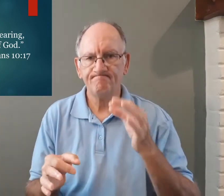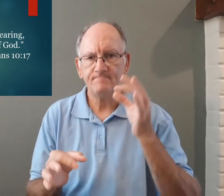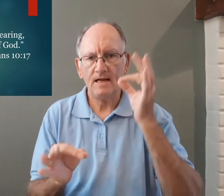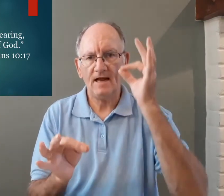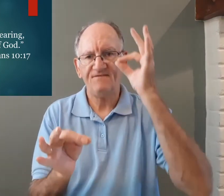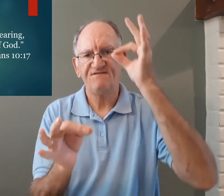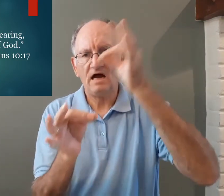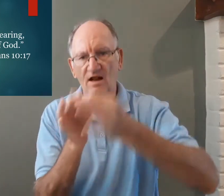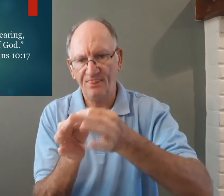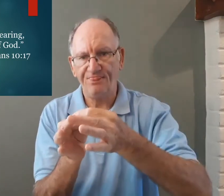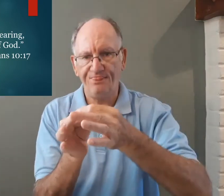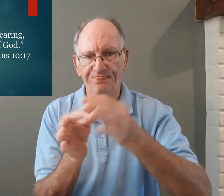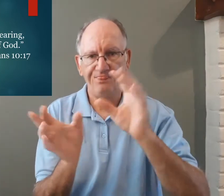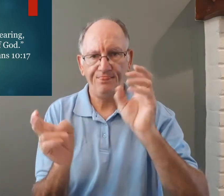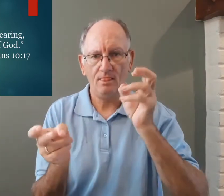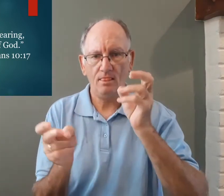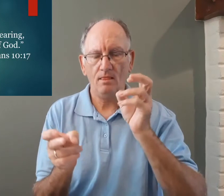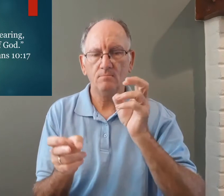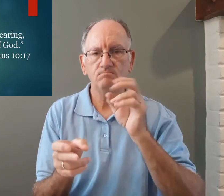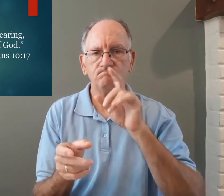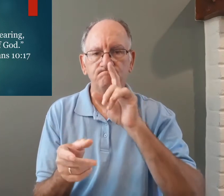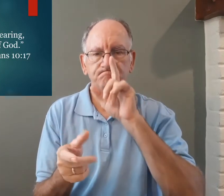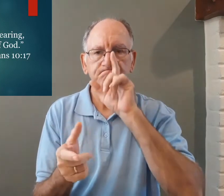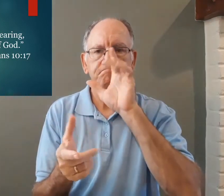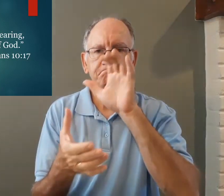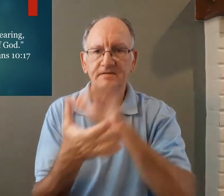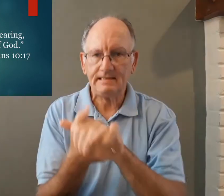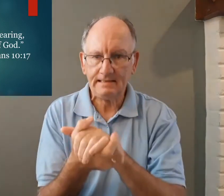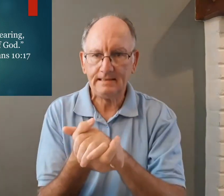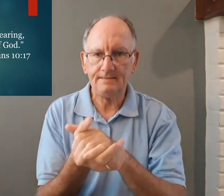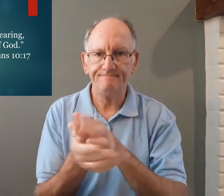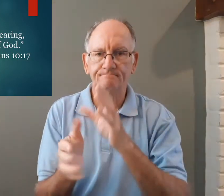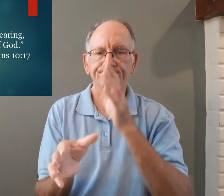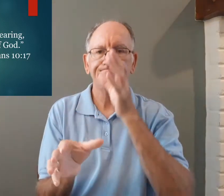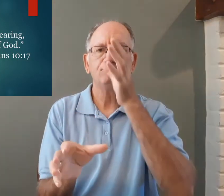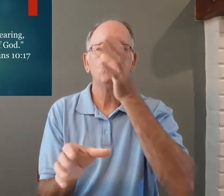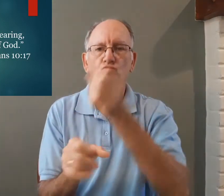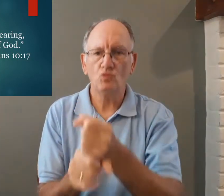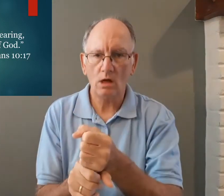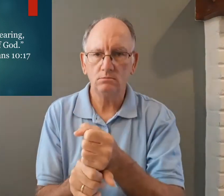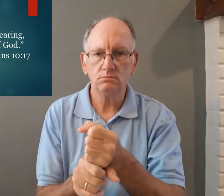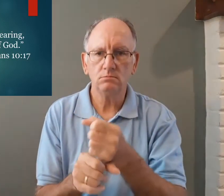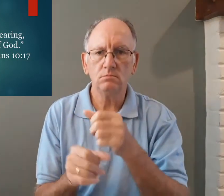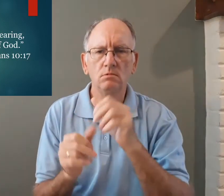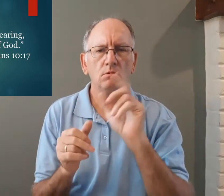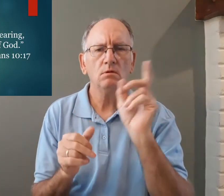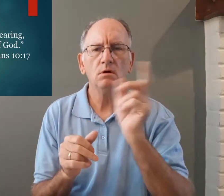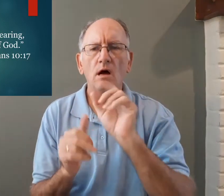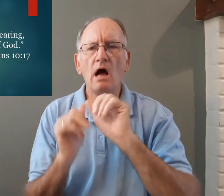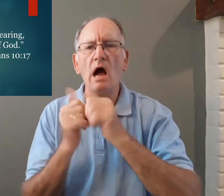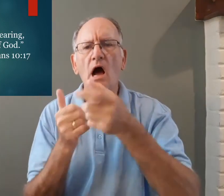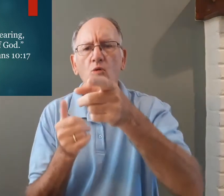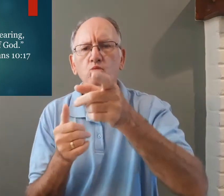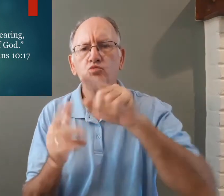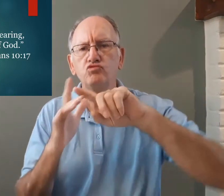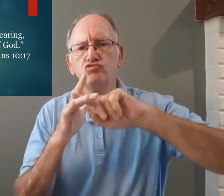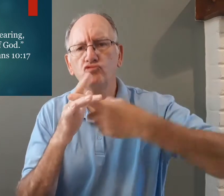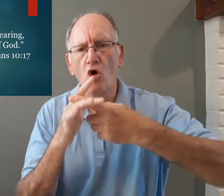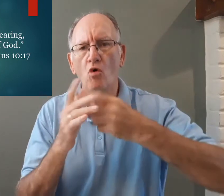you need to determine to have faith to believe to trust and